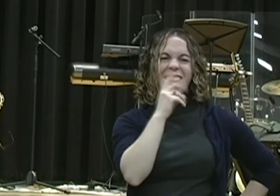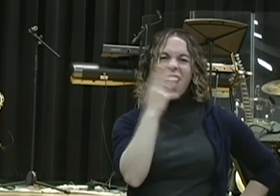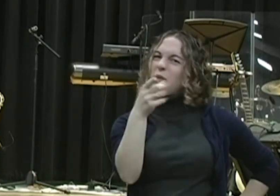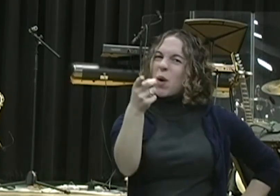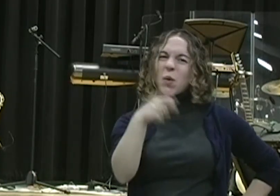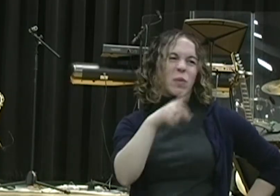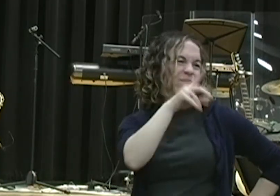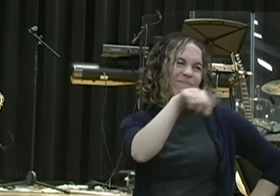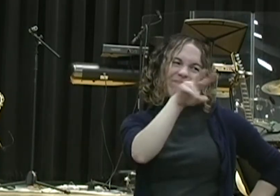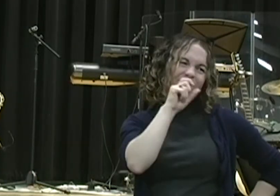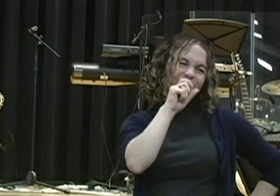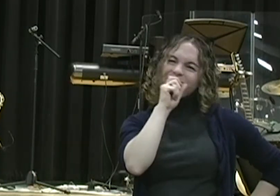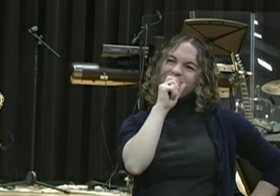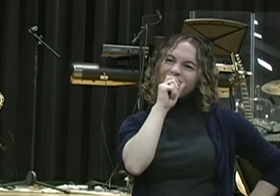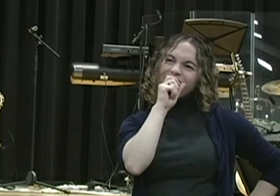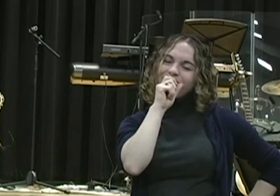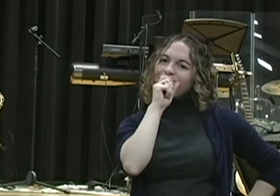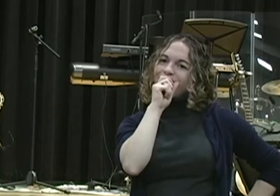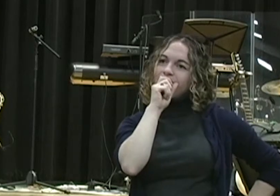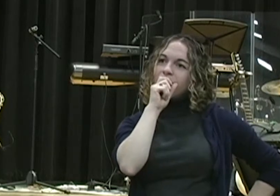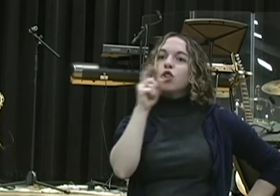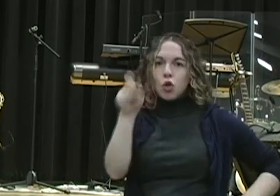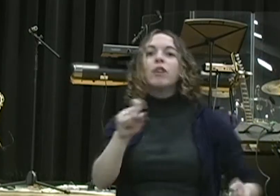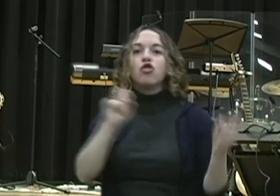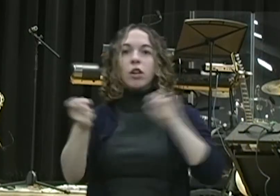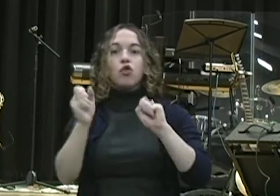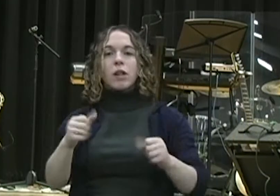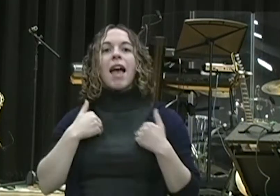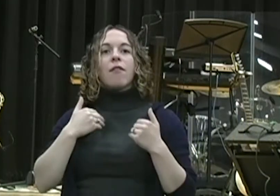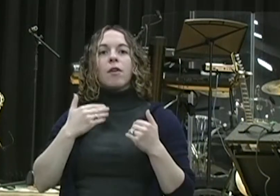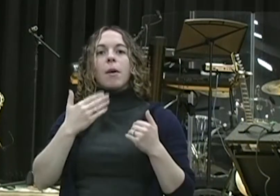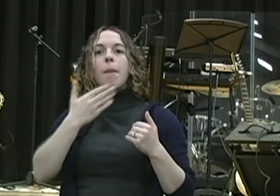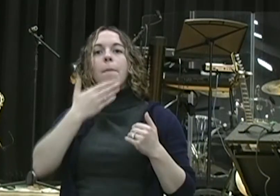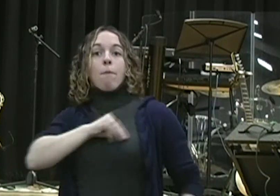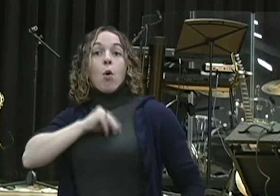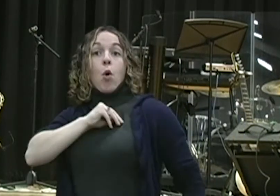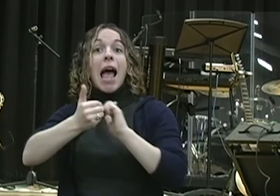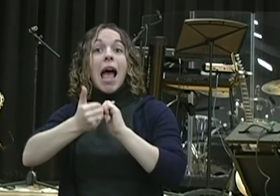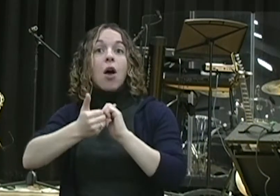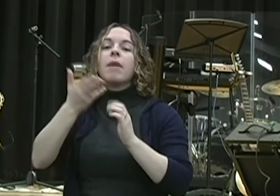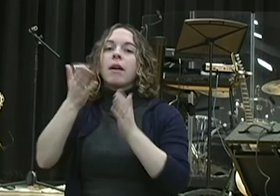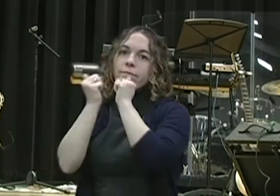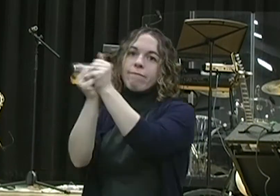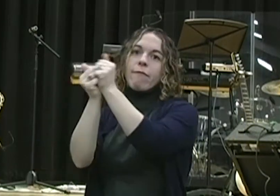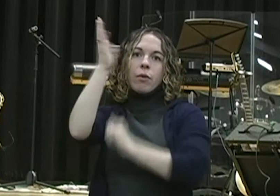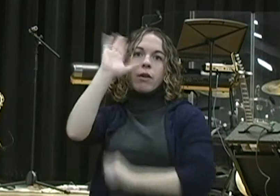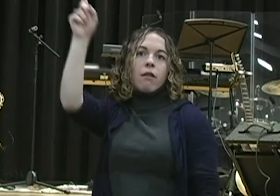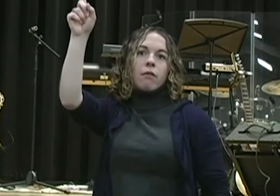effect of upping your level of holy morality. Somebody say amen. say And then, and also of excellence in